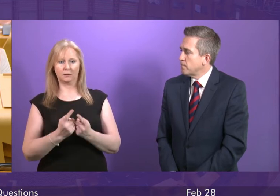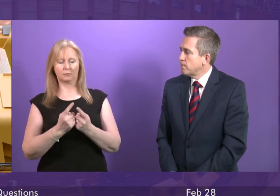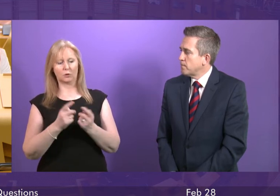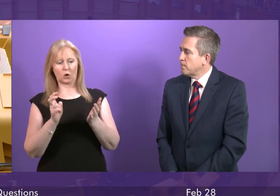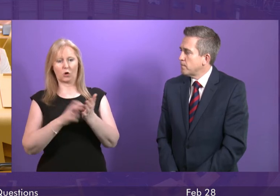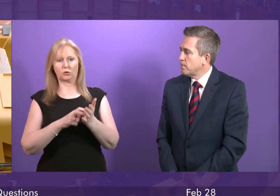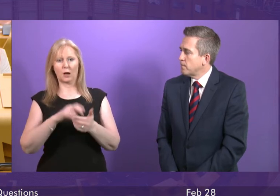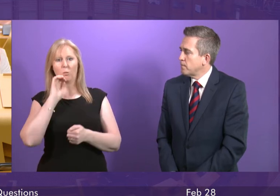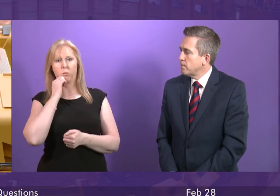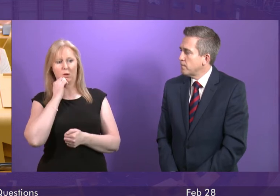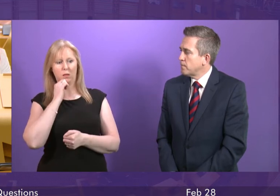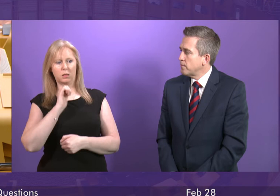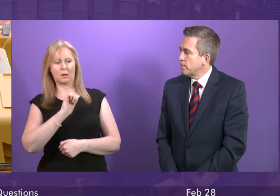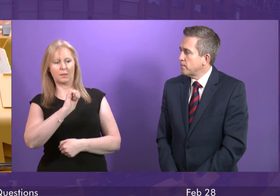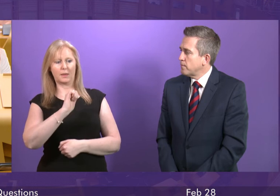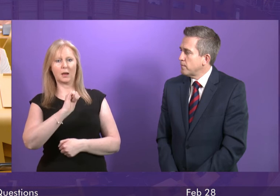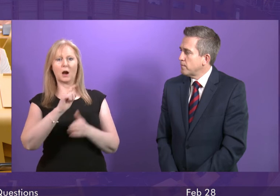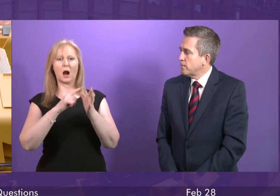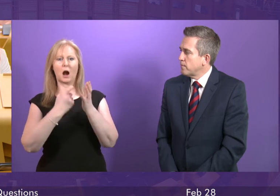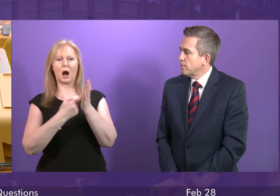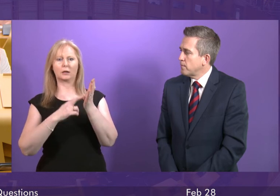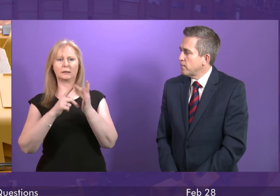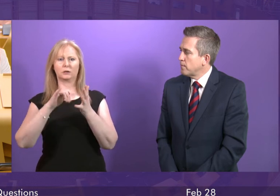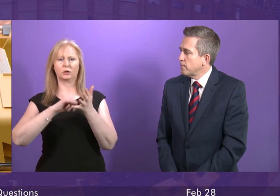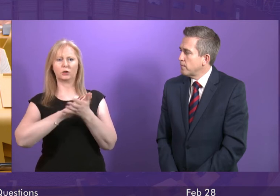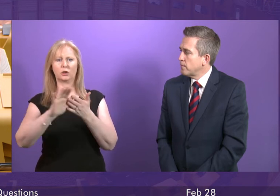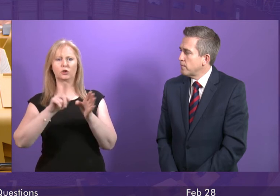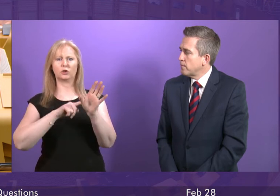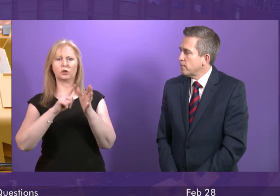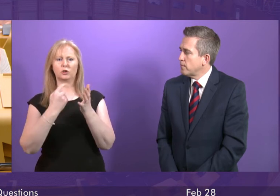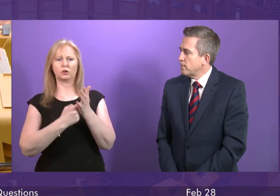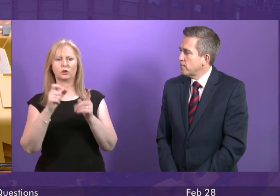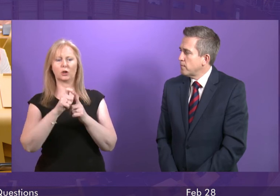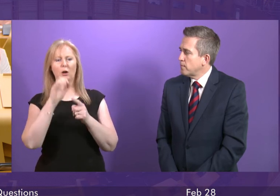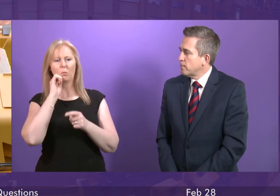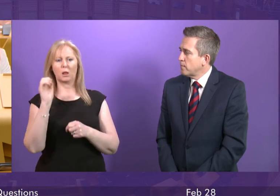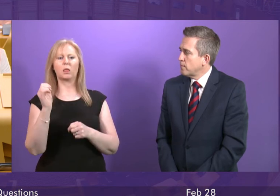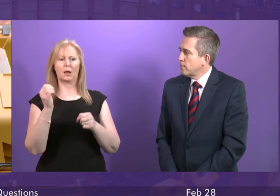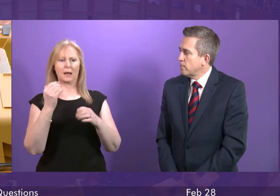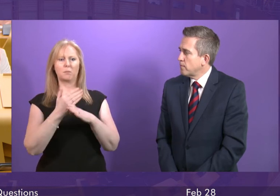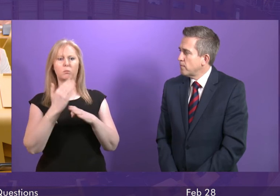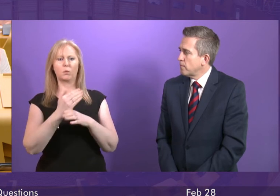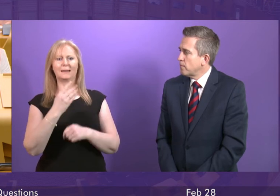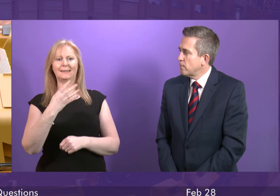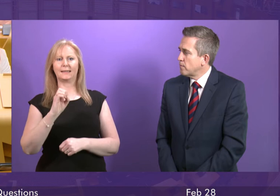will be at their Arnish yard and provide work for 90 people, which will start next month in March.